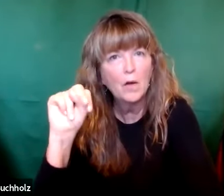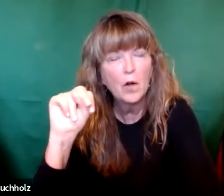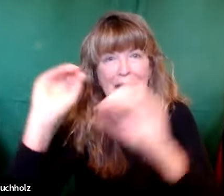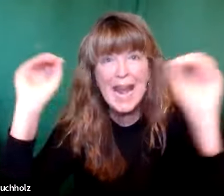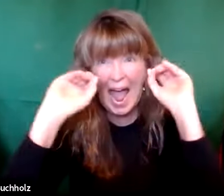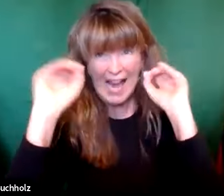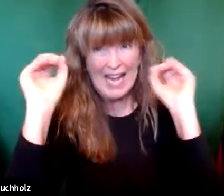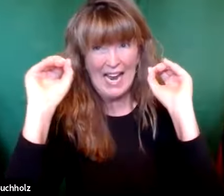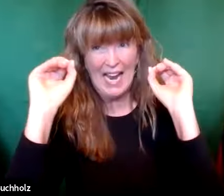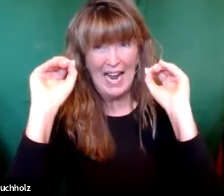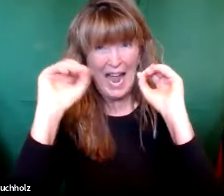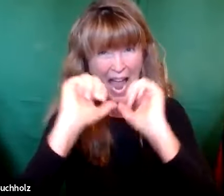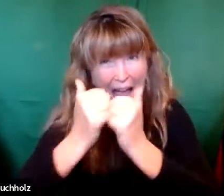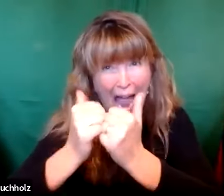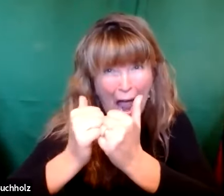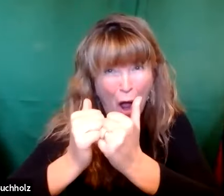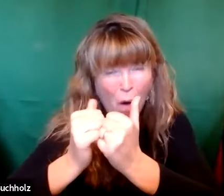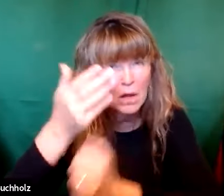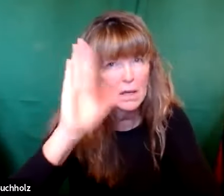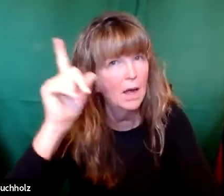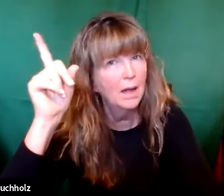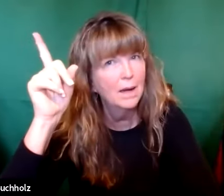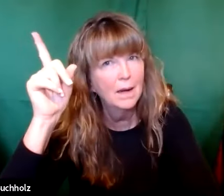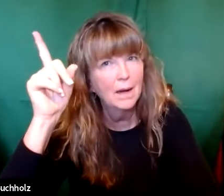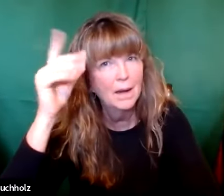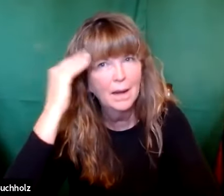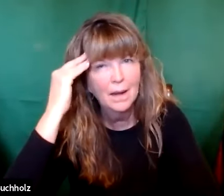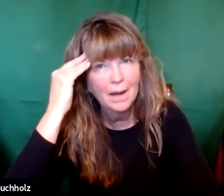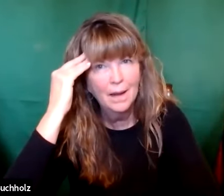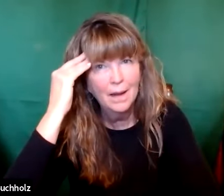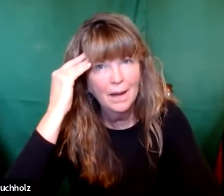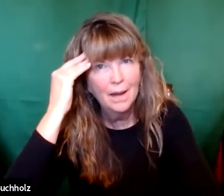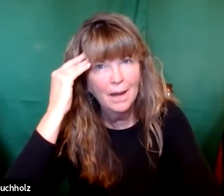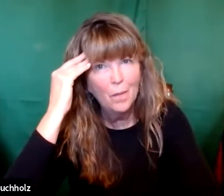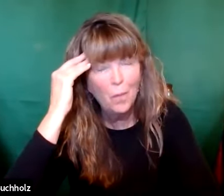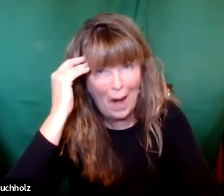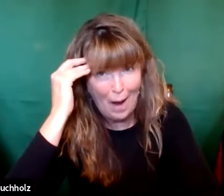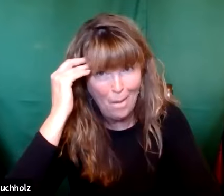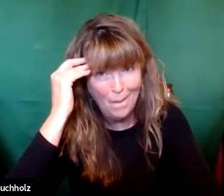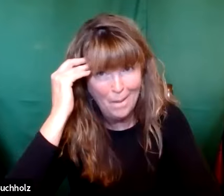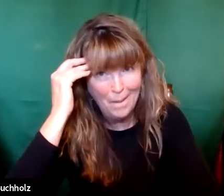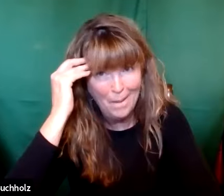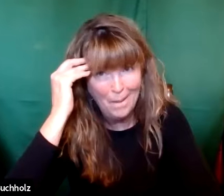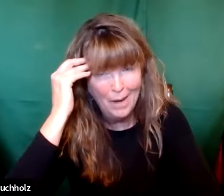that have the same pattern at all. And how does that happen? I mean, only God knows that. Wow.